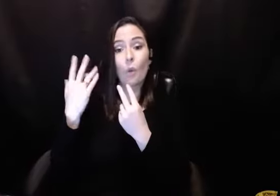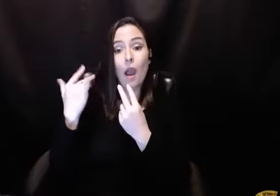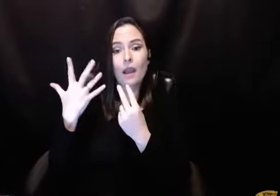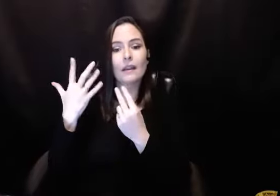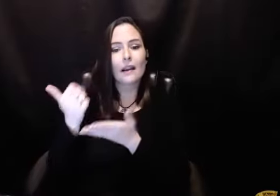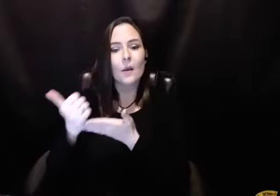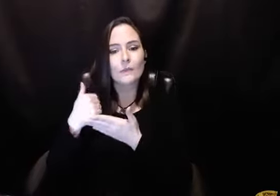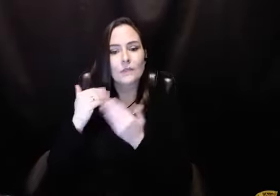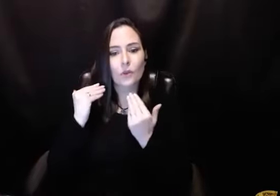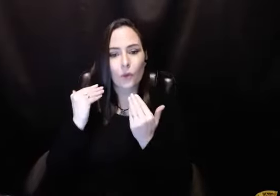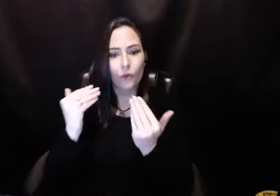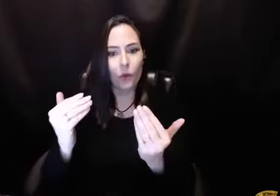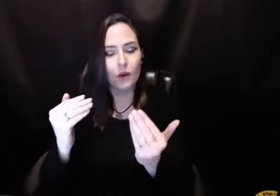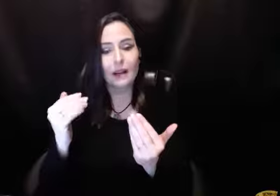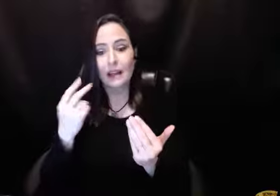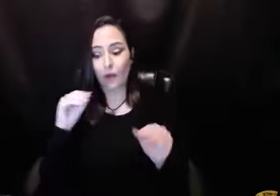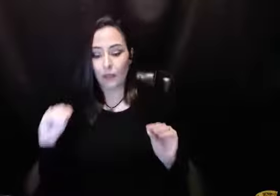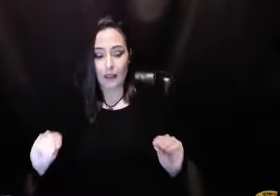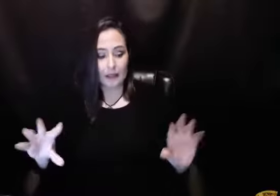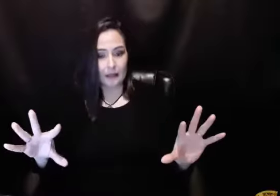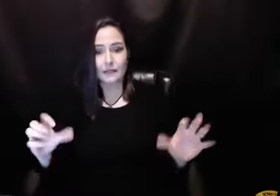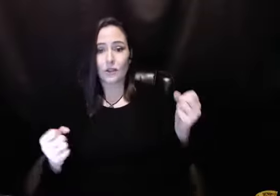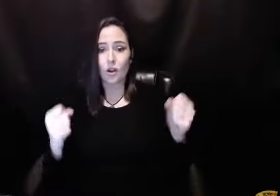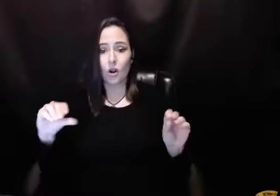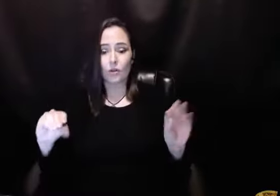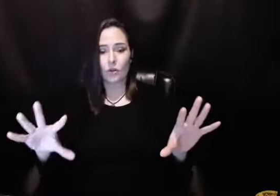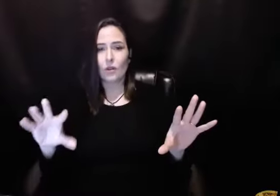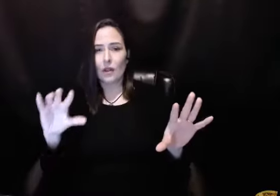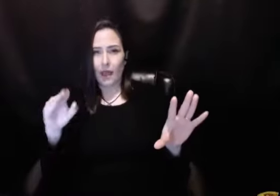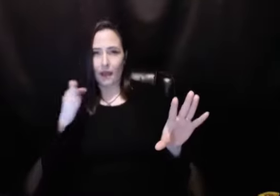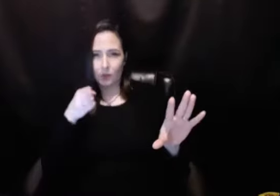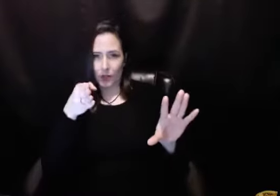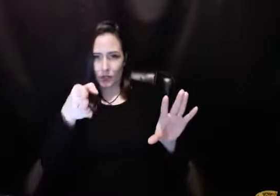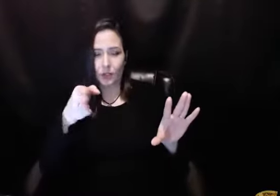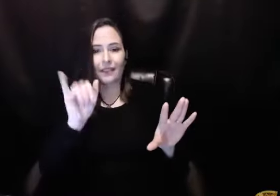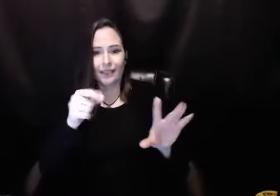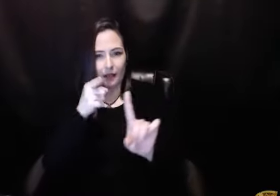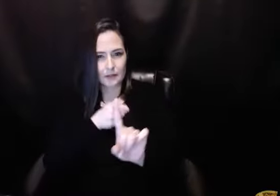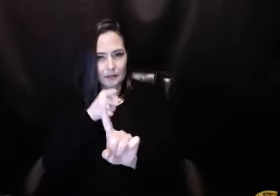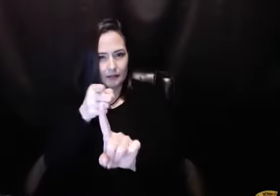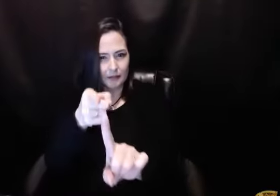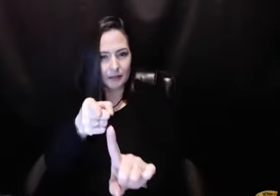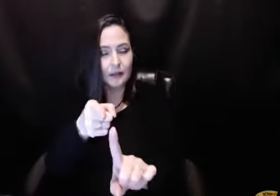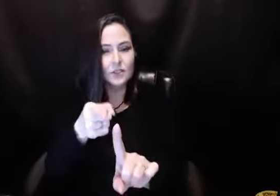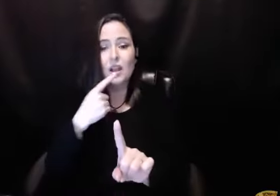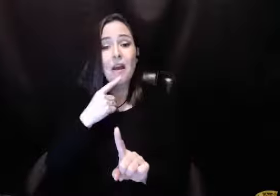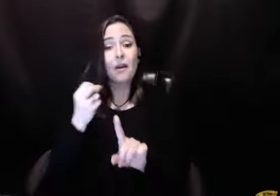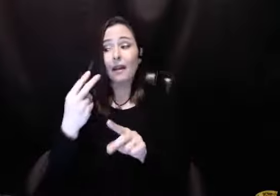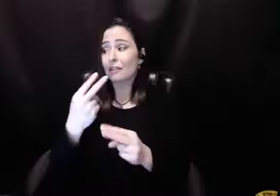looking in it. We look in the rear of your mirror so we can go forward. This is about going forward. This is about going where the headlights are pointing. And that's what she